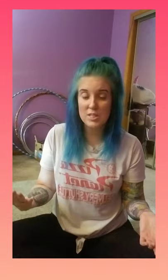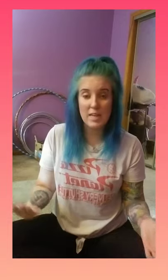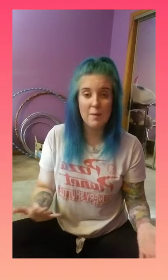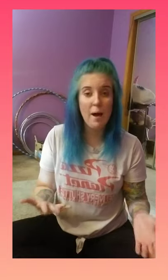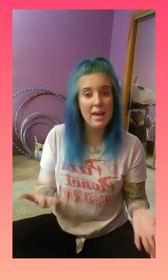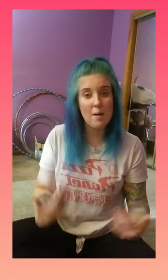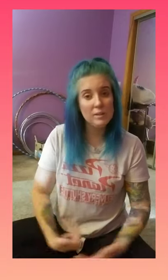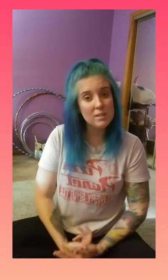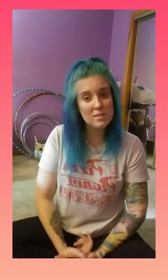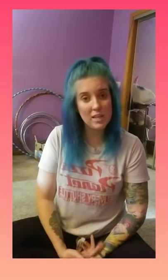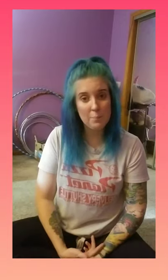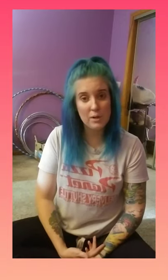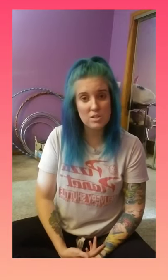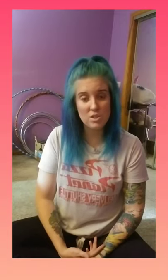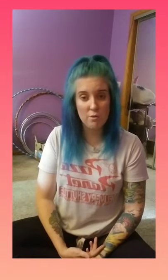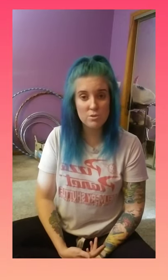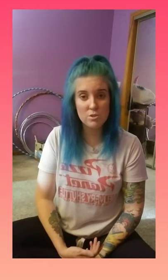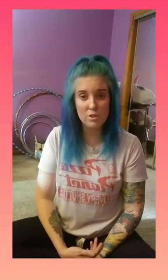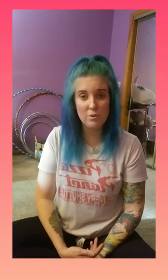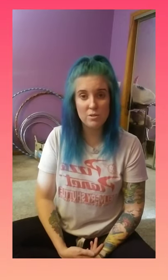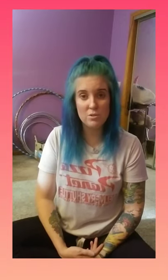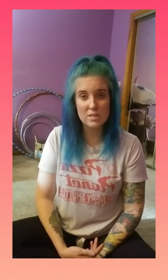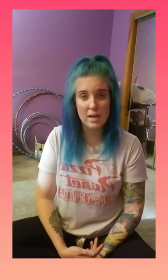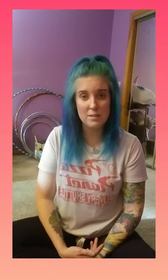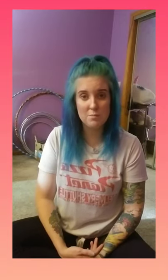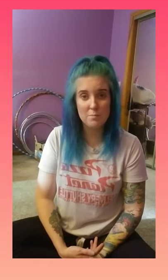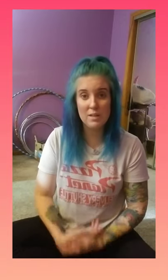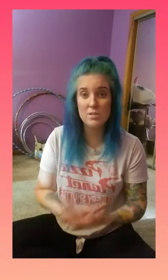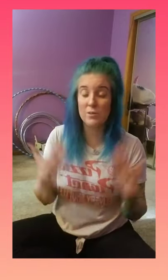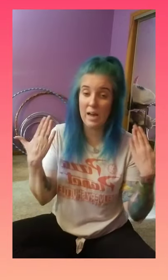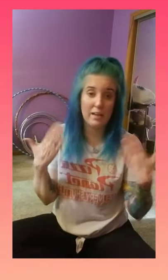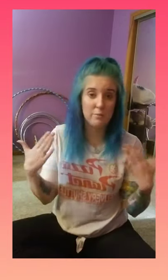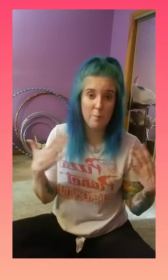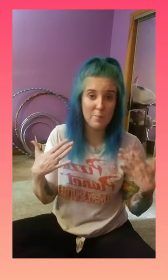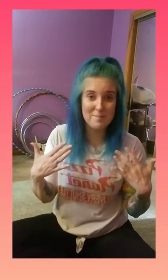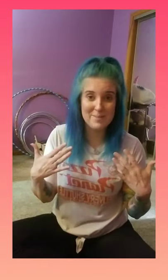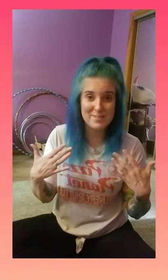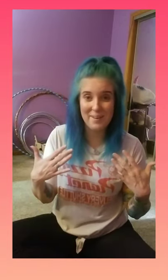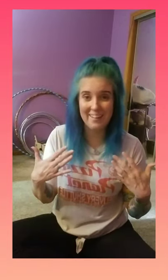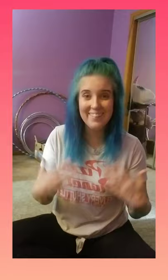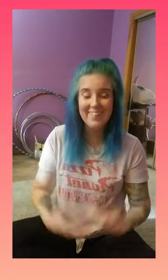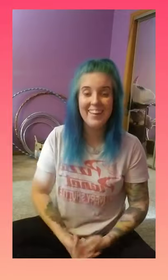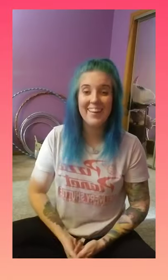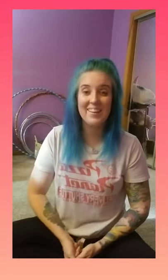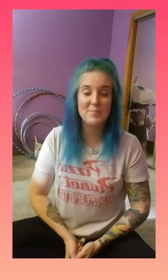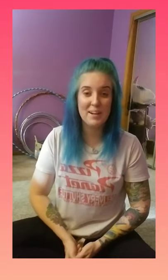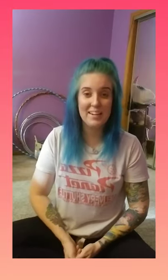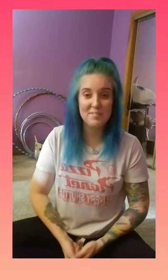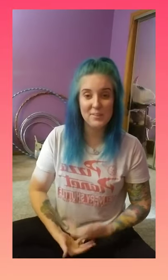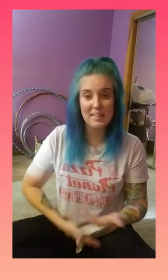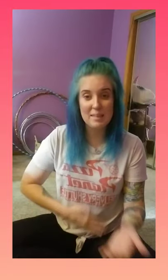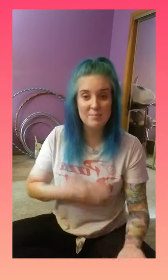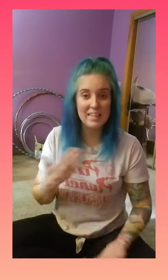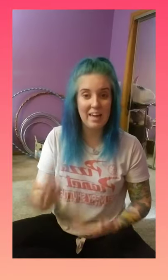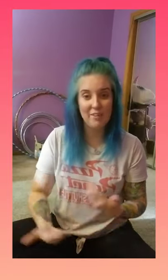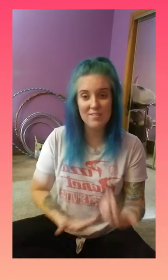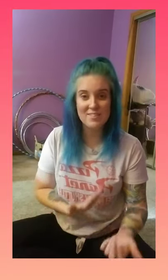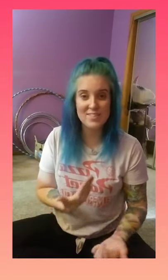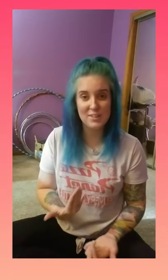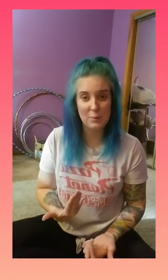same. I am going to sing it pretty slow so that you can do the signs with me and so that I can remember them as well, because we're kind of learning them together. This is a little